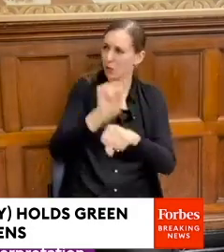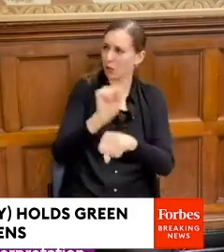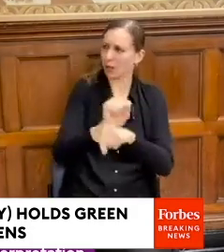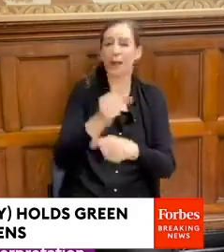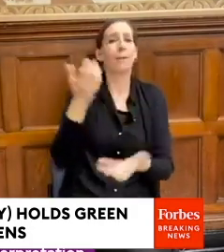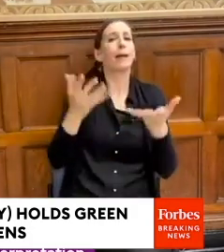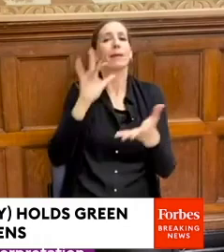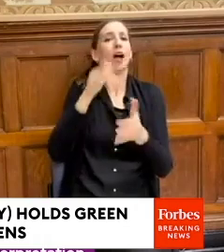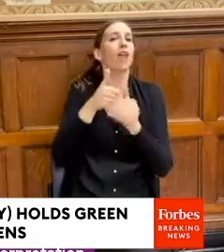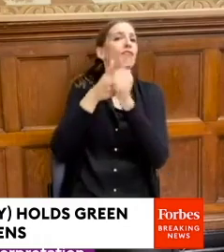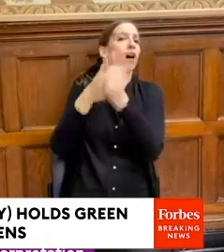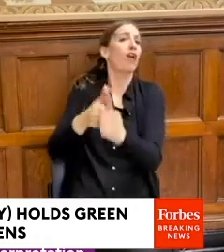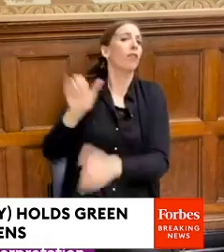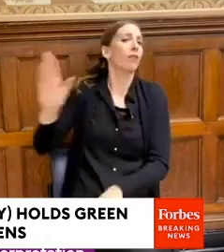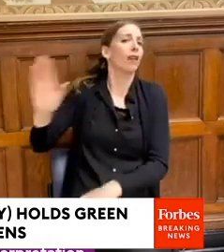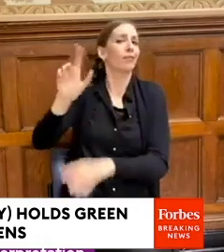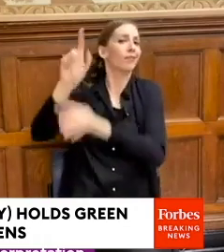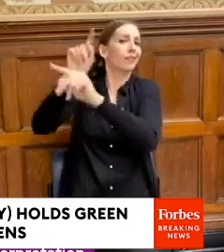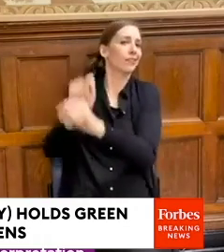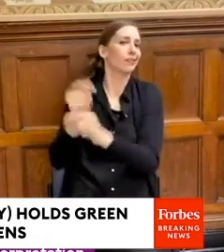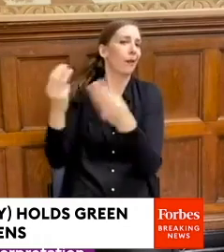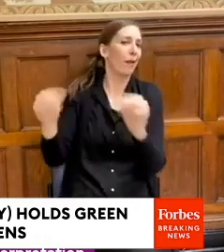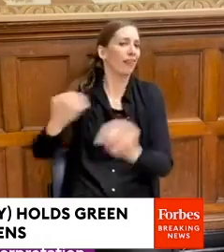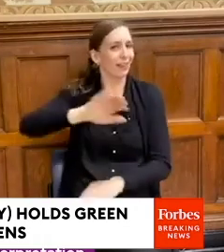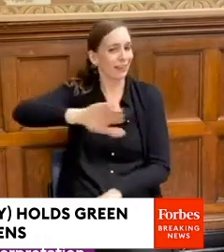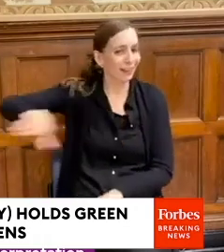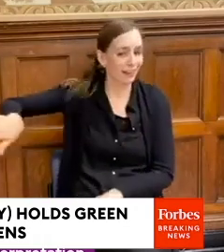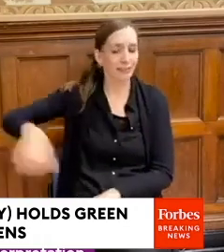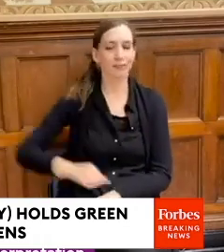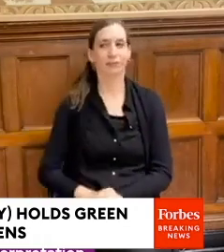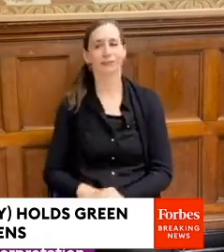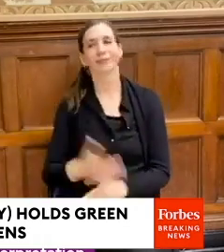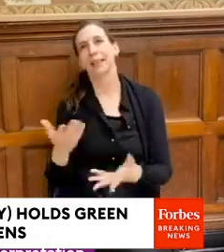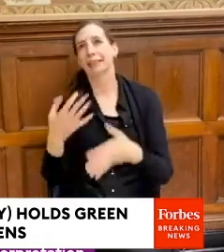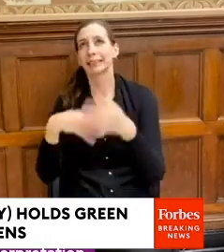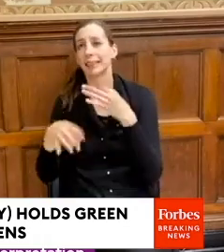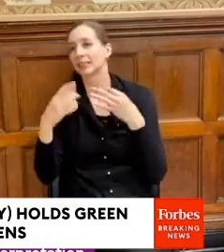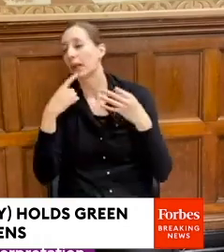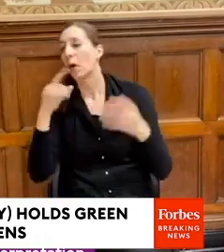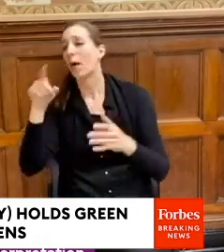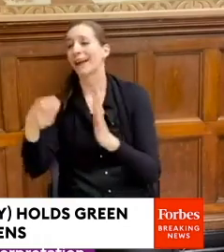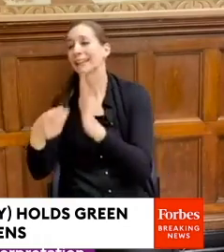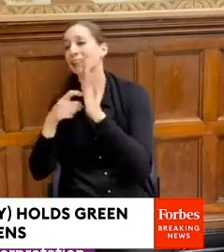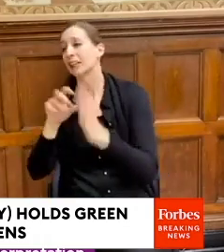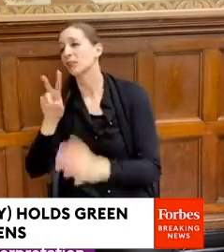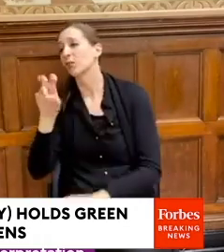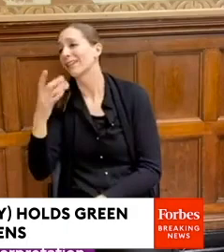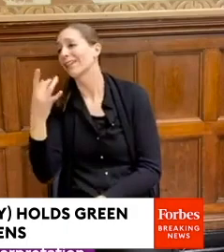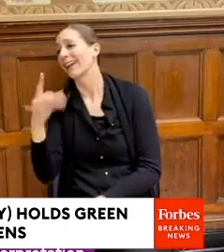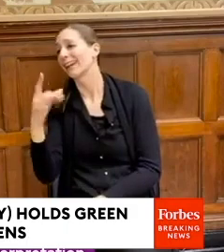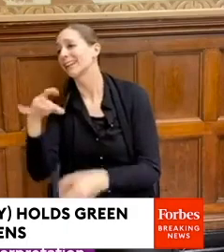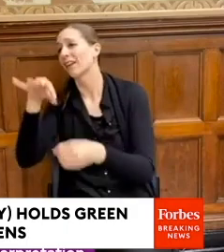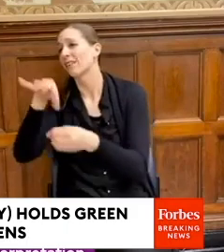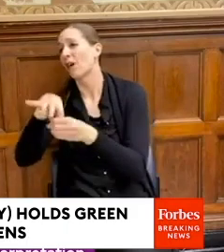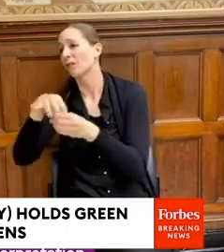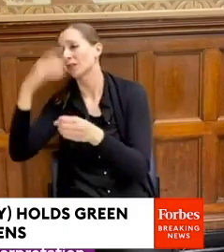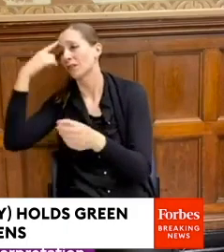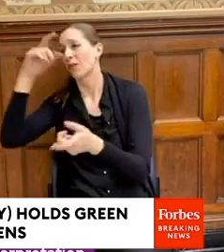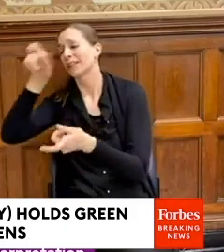way. You know, maybe, oh, can you get 218 votes on the House floor on this specific